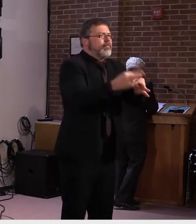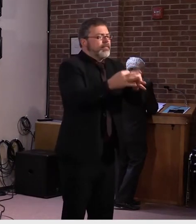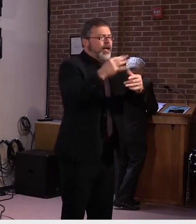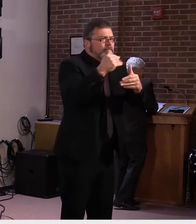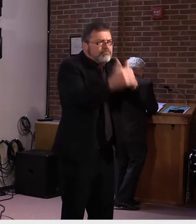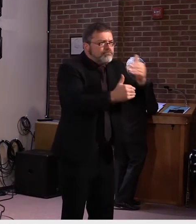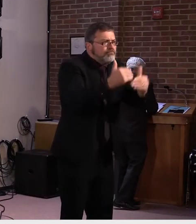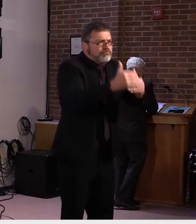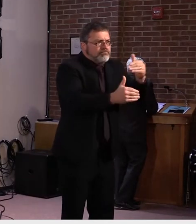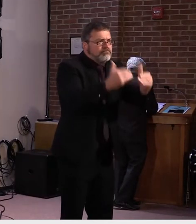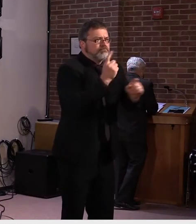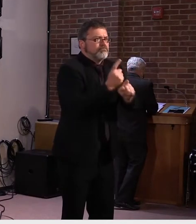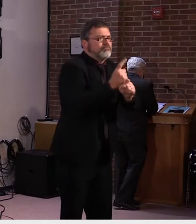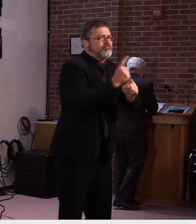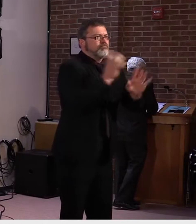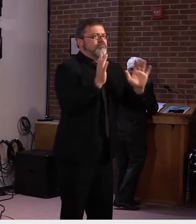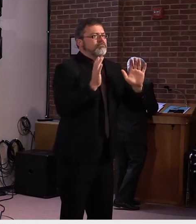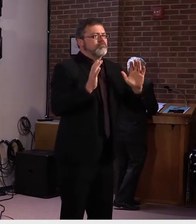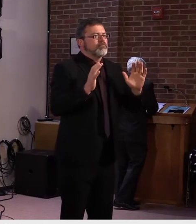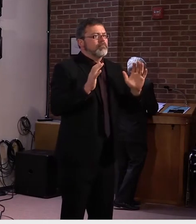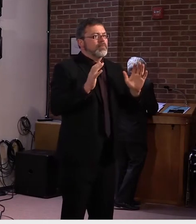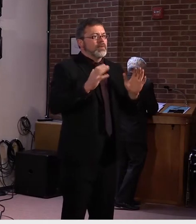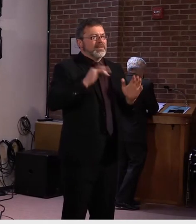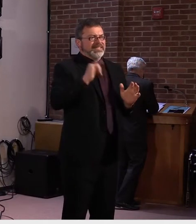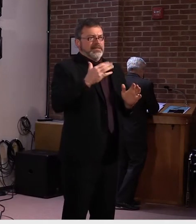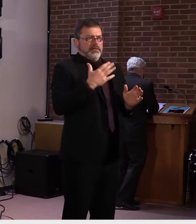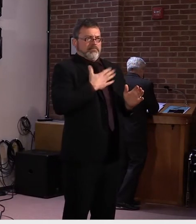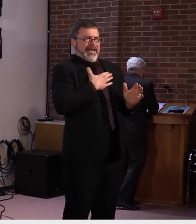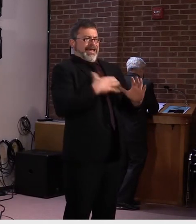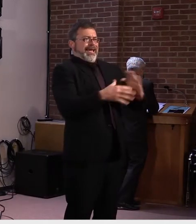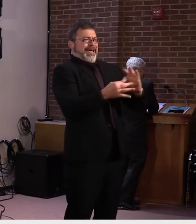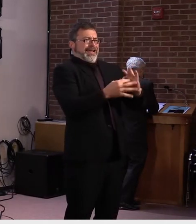smart, stay safe, stay open.